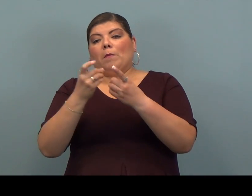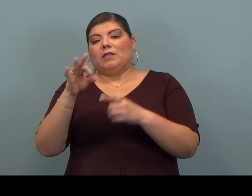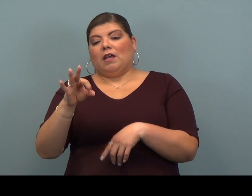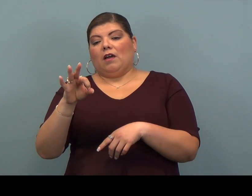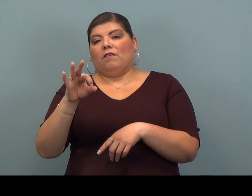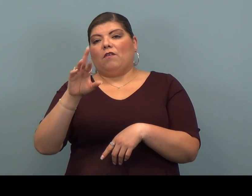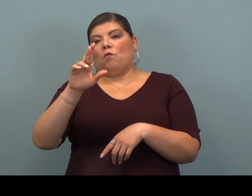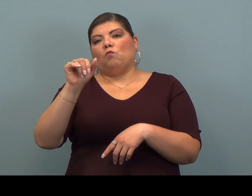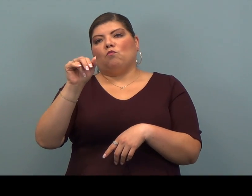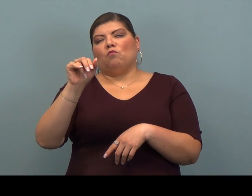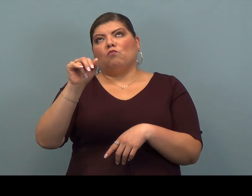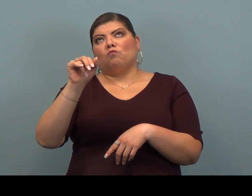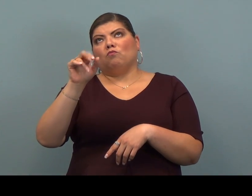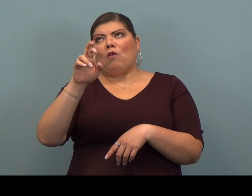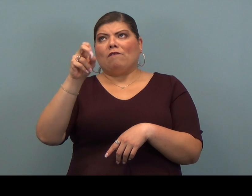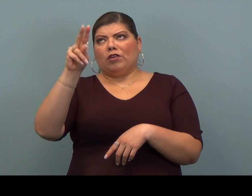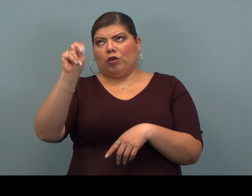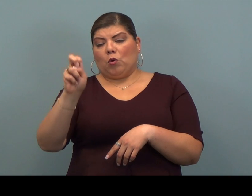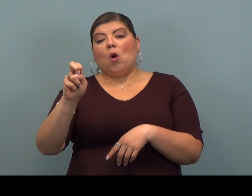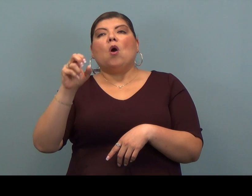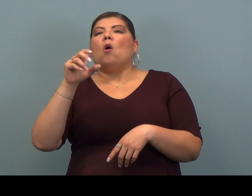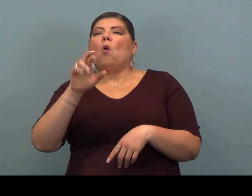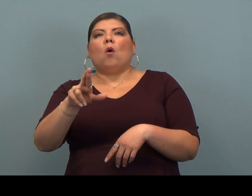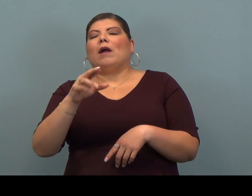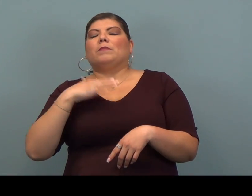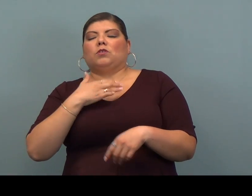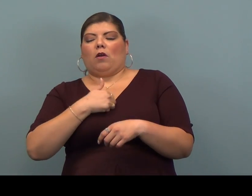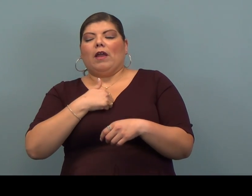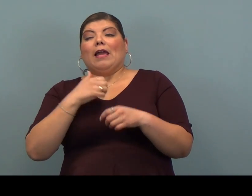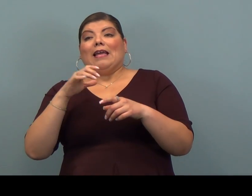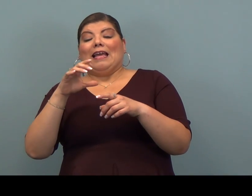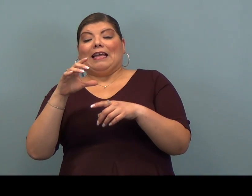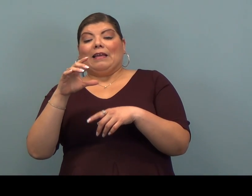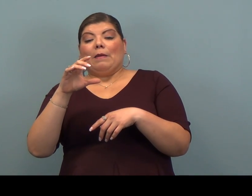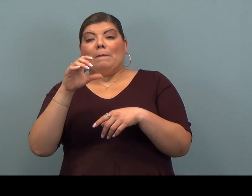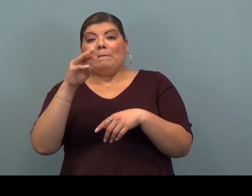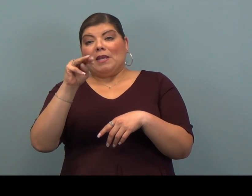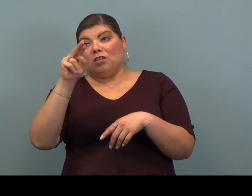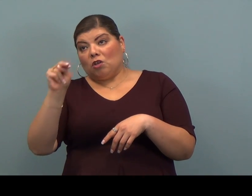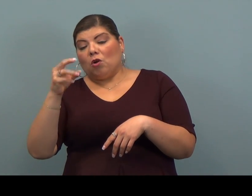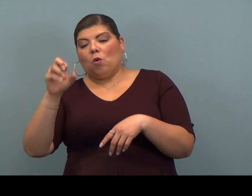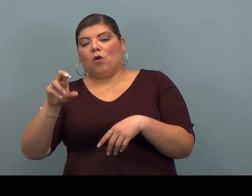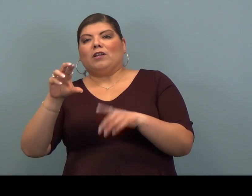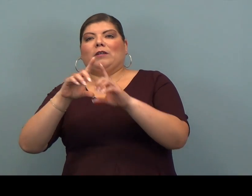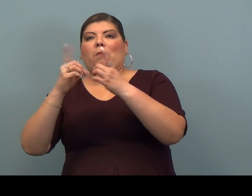of Revenue or Minnesota or Wisconsin Departments of Revenue.